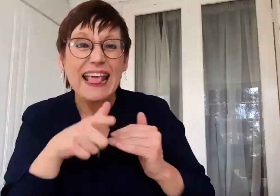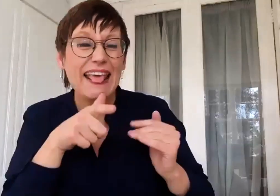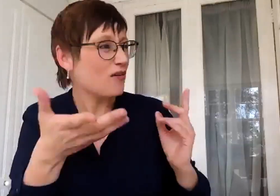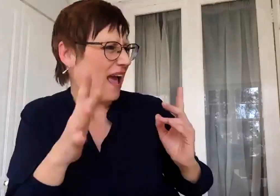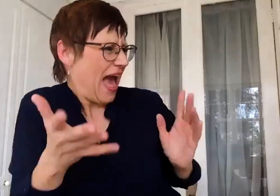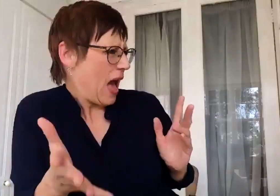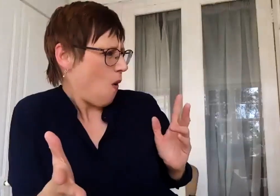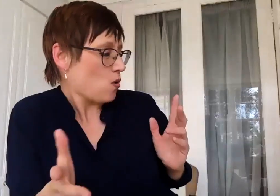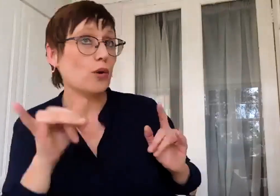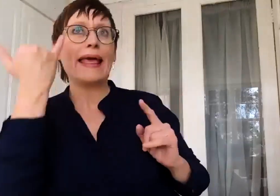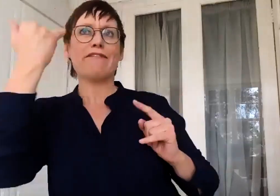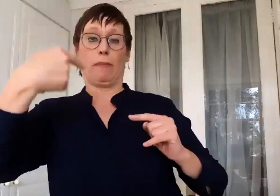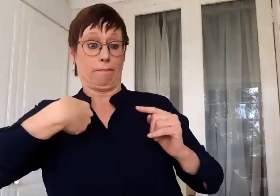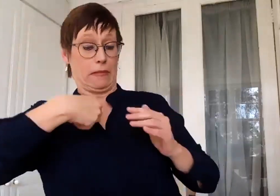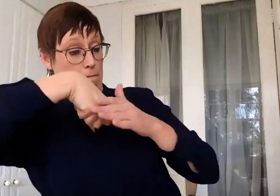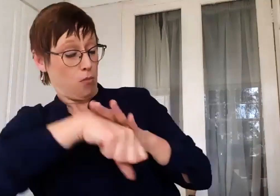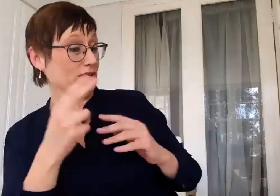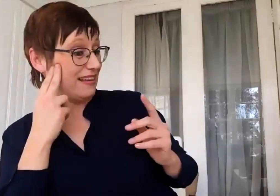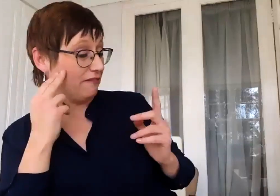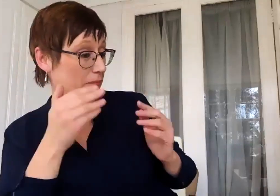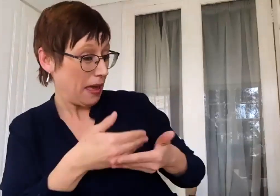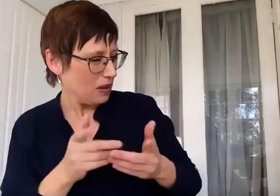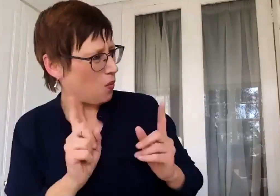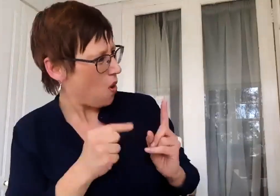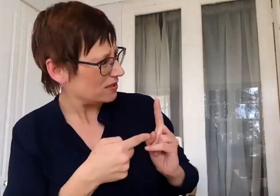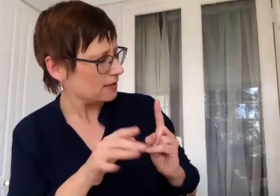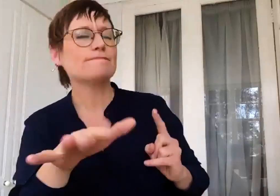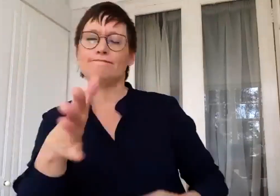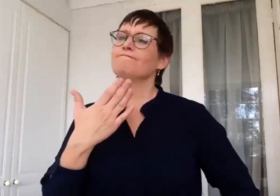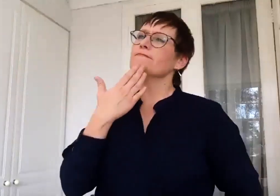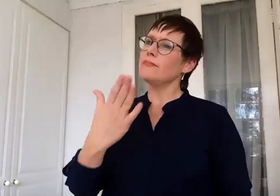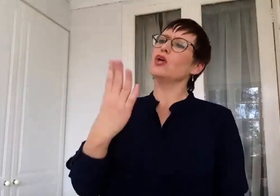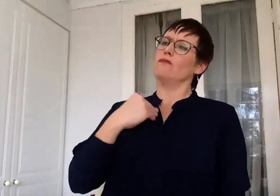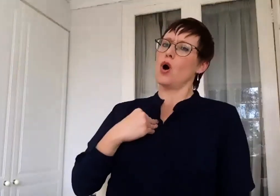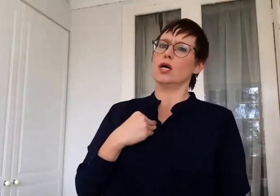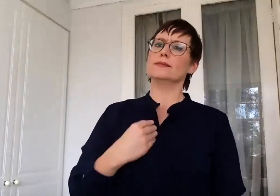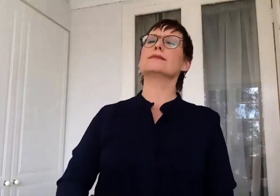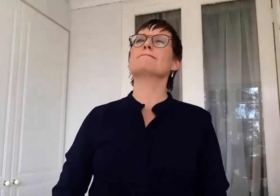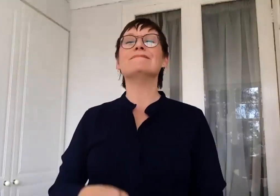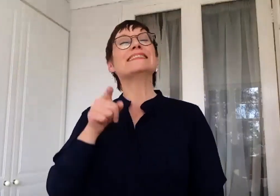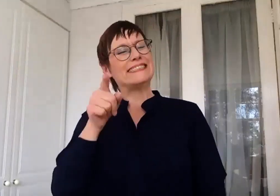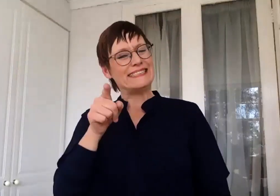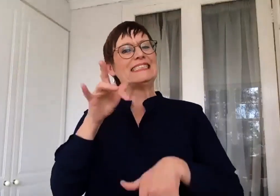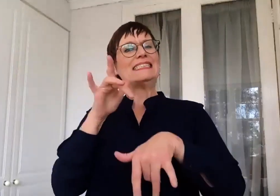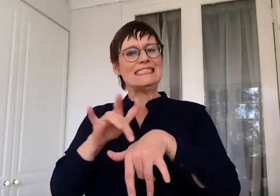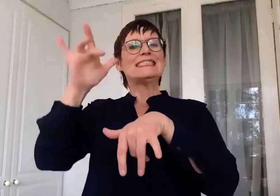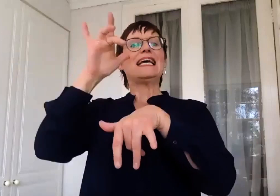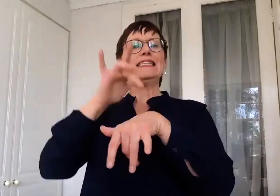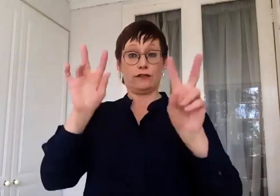choices I would make for my child educationally in that regard. Yeah, it's highly contentious because, again, if it were my